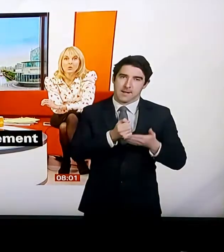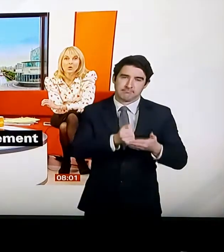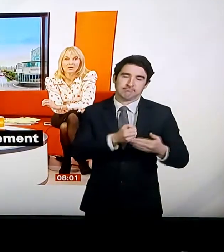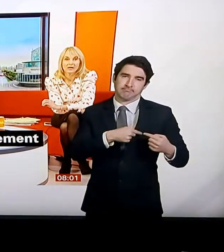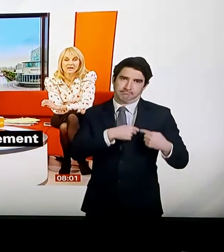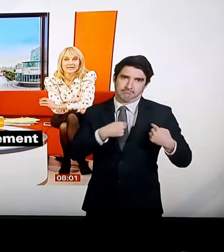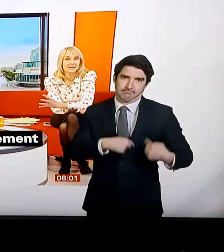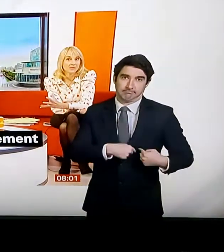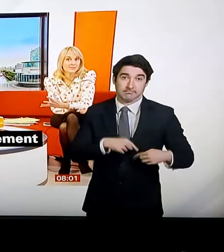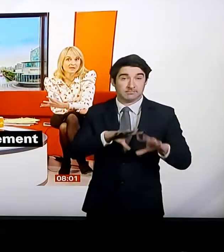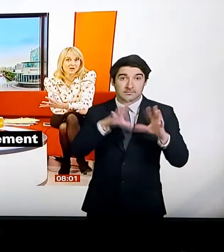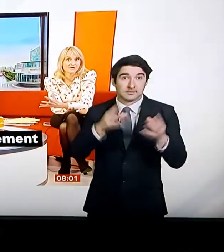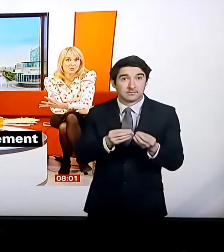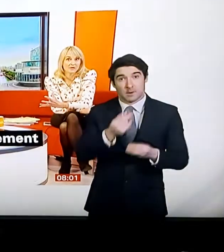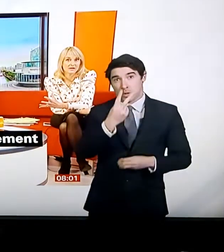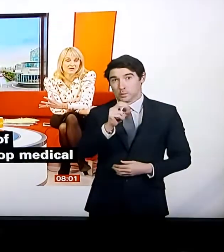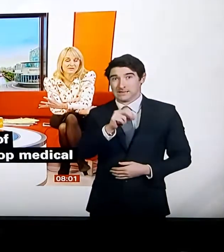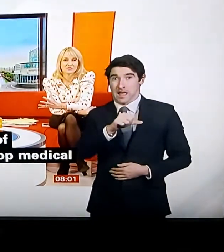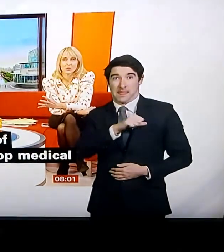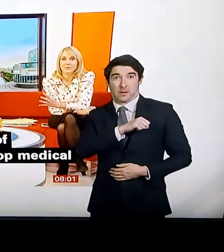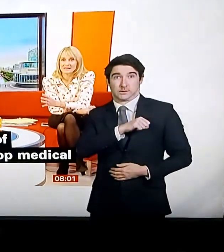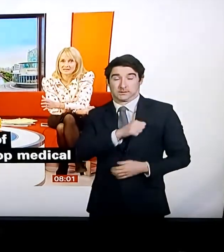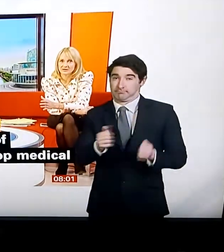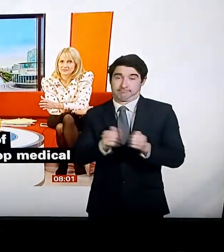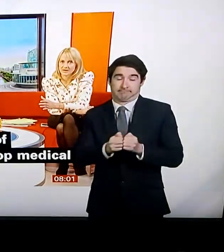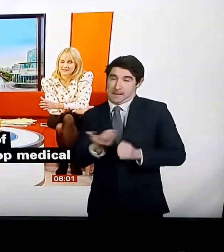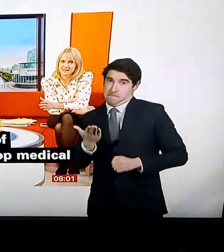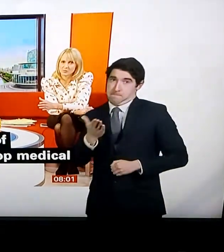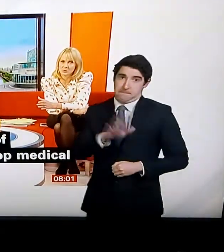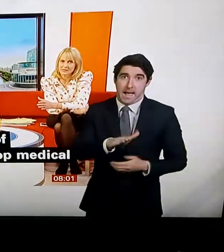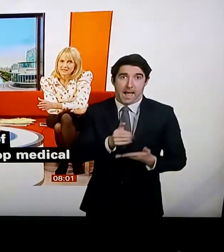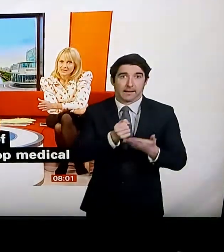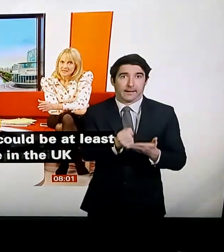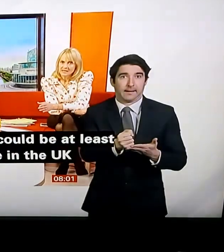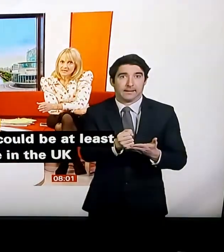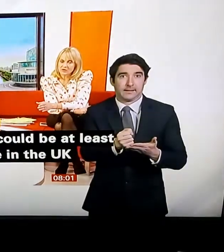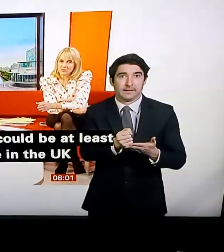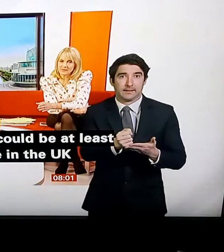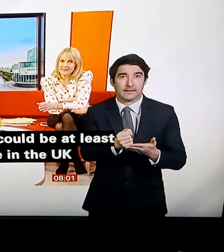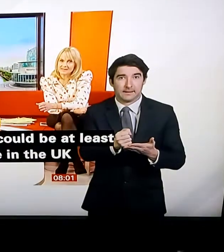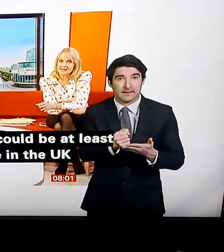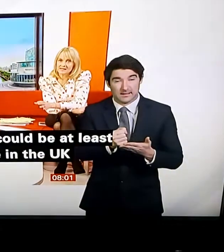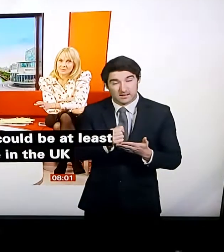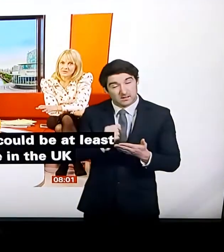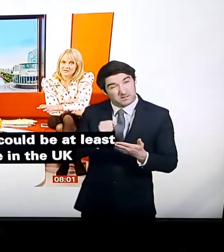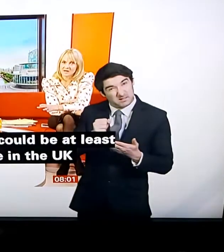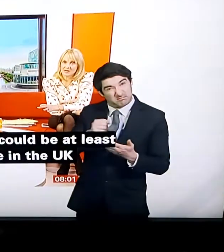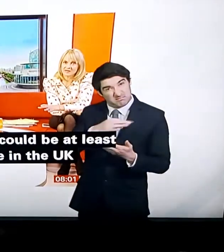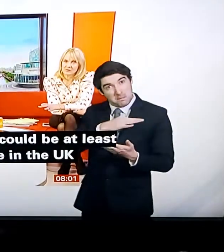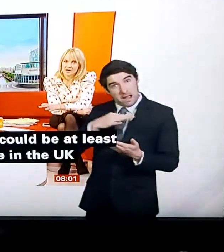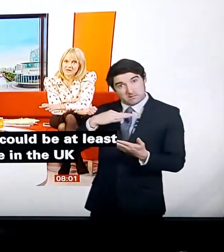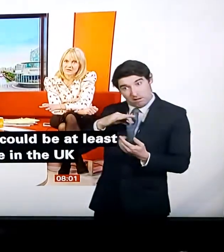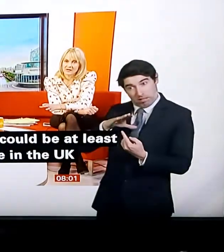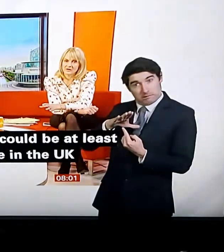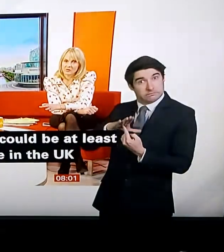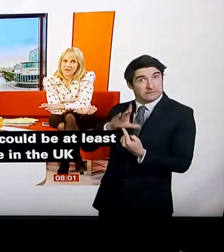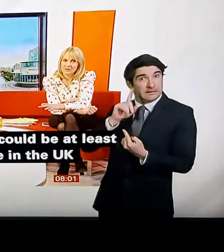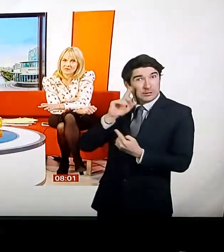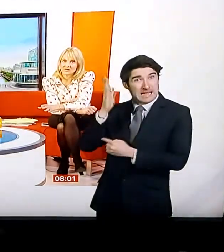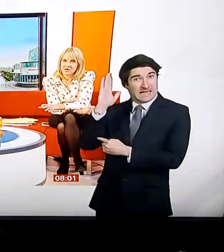online. It comes after one of the government's top medical advisors warned it could be at least six months until life in the UK returns